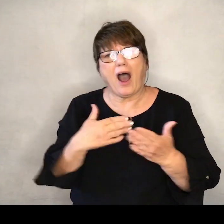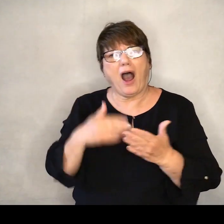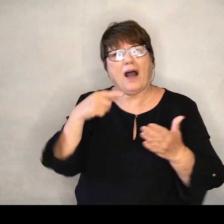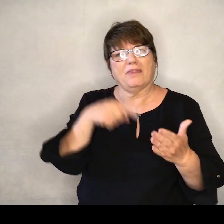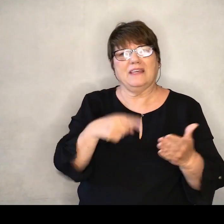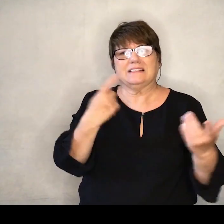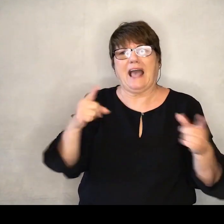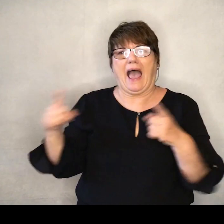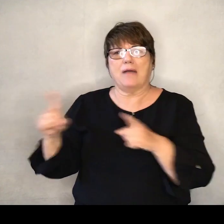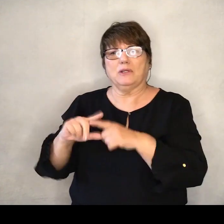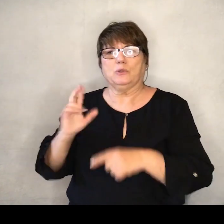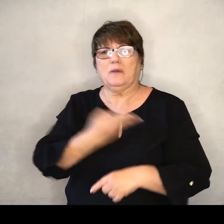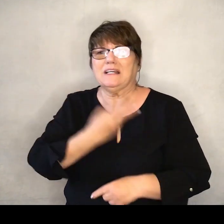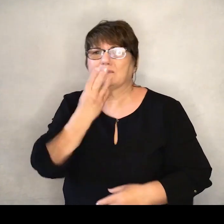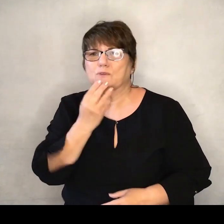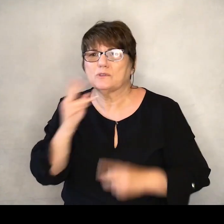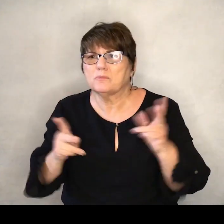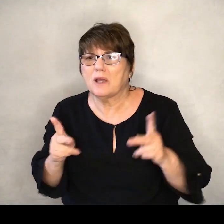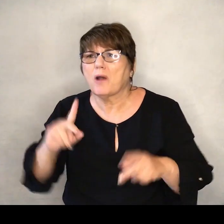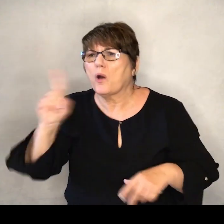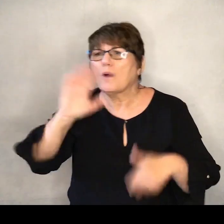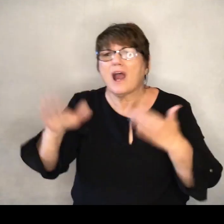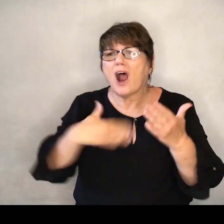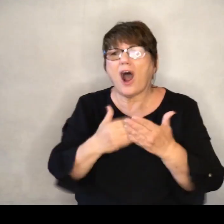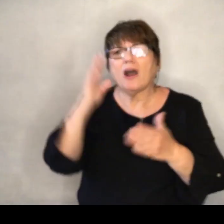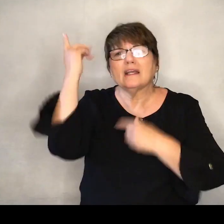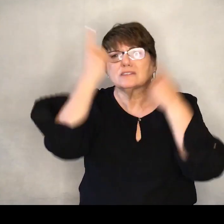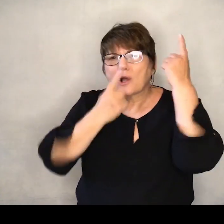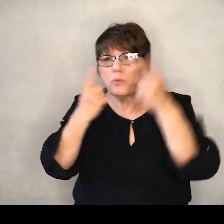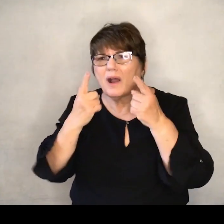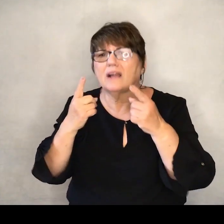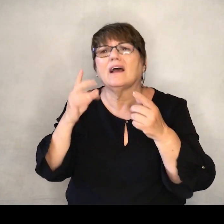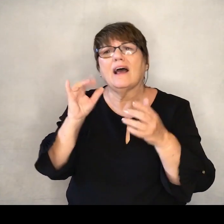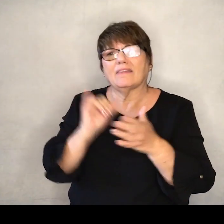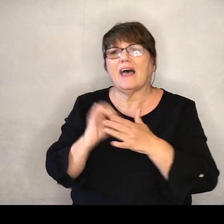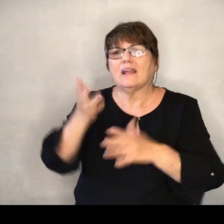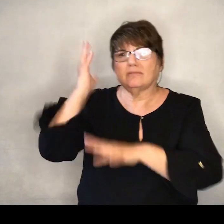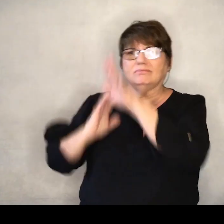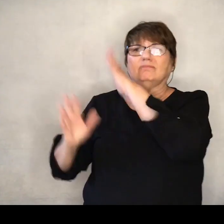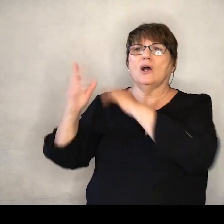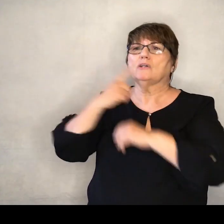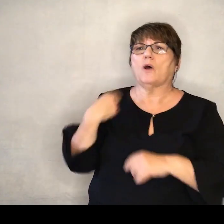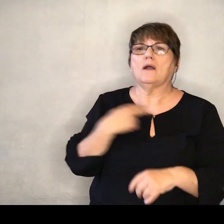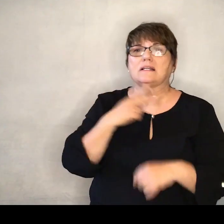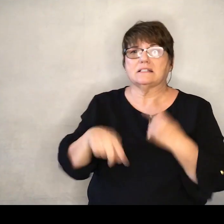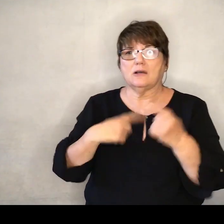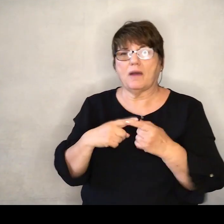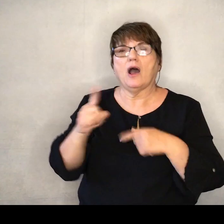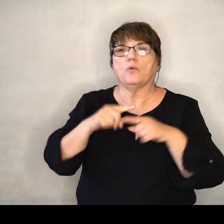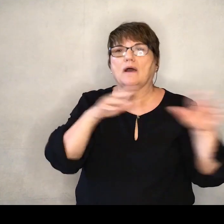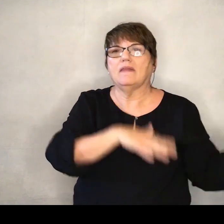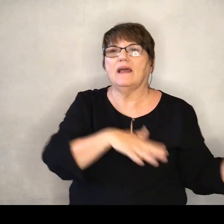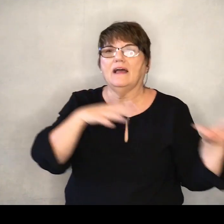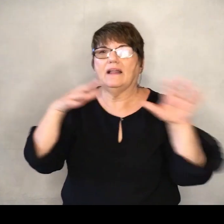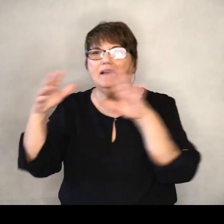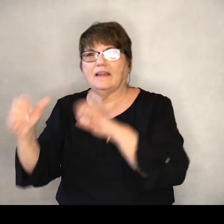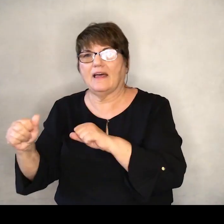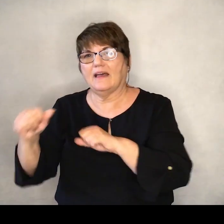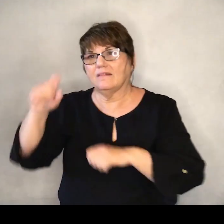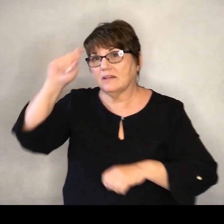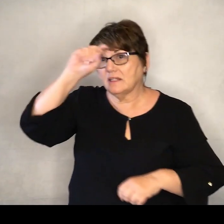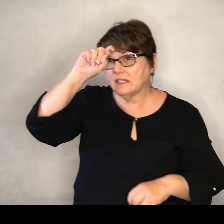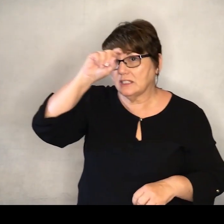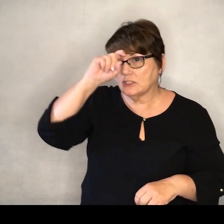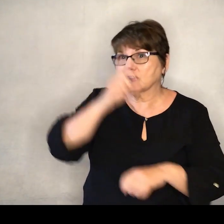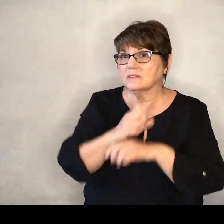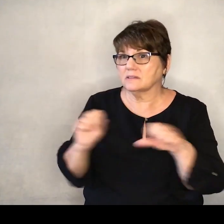this happened to us? Where are all his wonders that our ancestors told us about when they said, Did not the